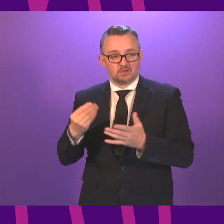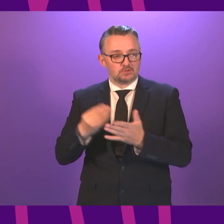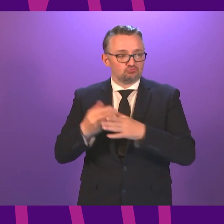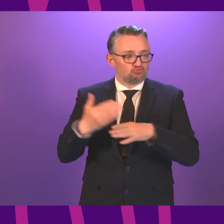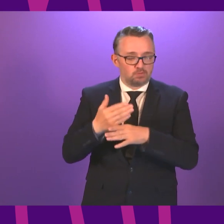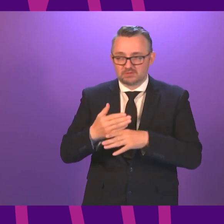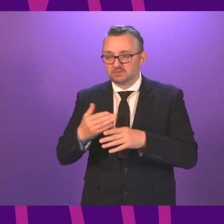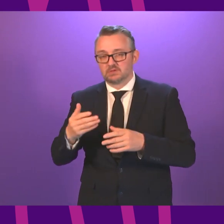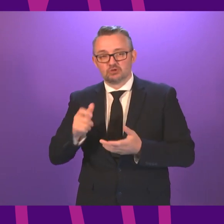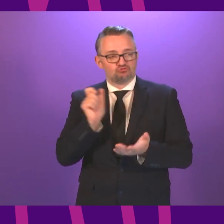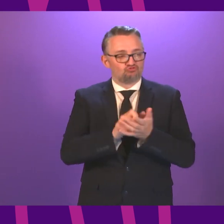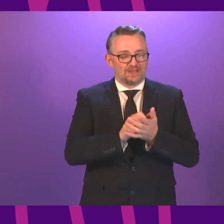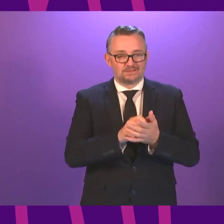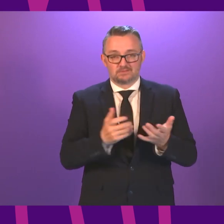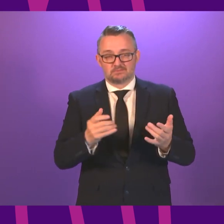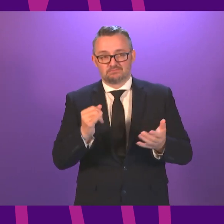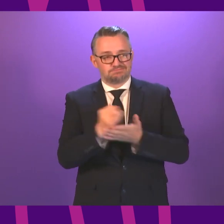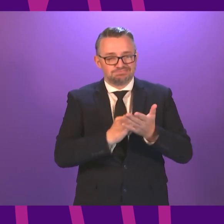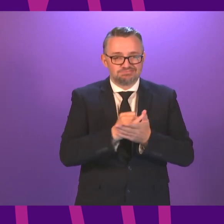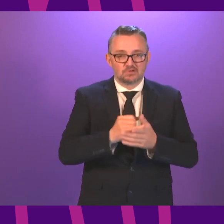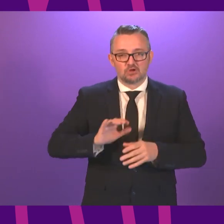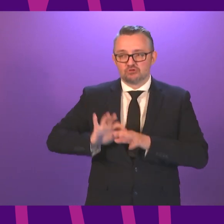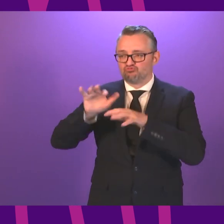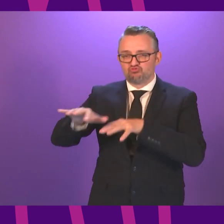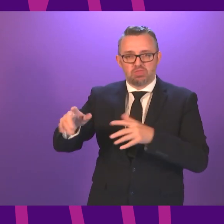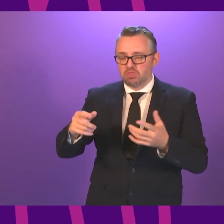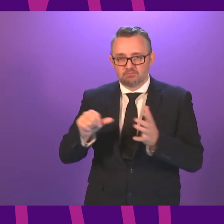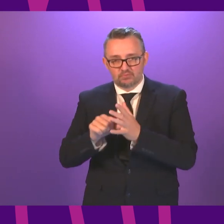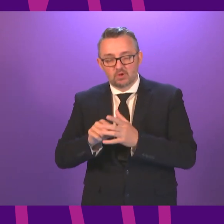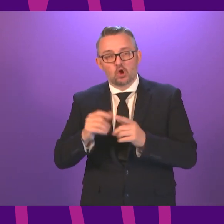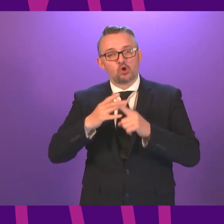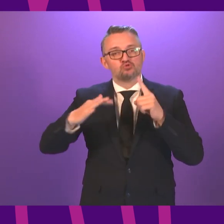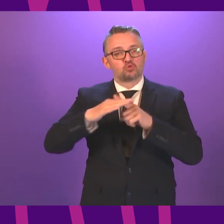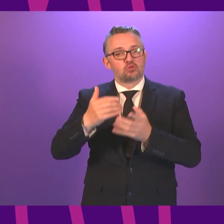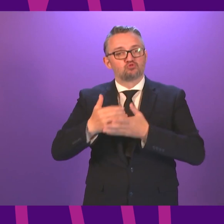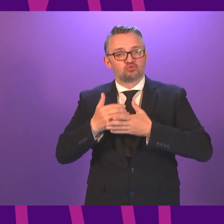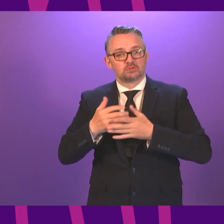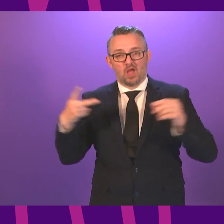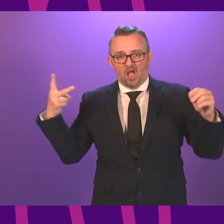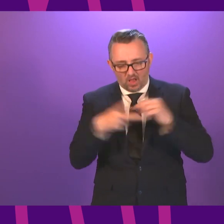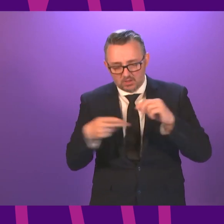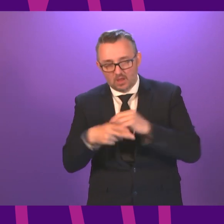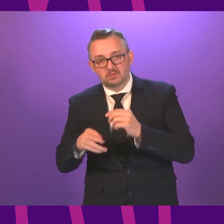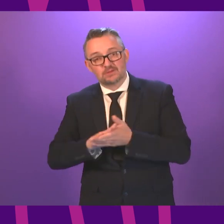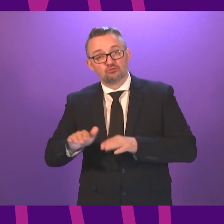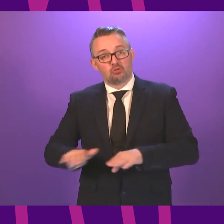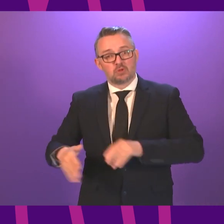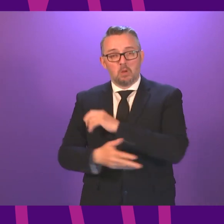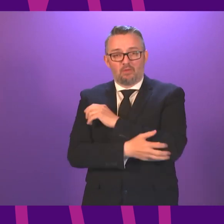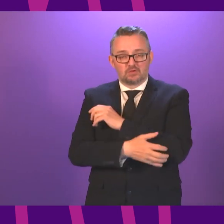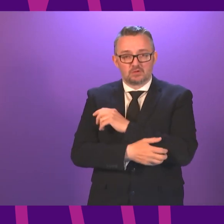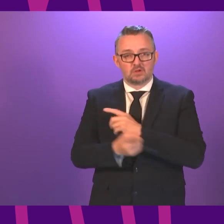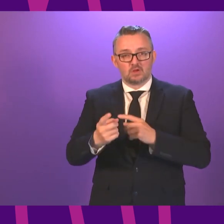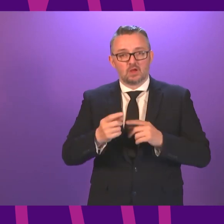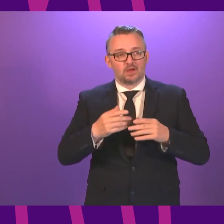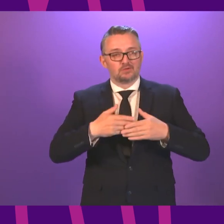back recovery. Trade deals that threaten our rural communities. Social security cuts that put children into poverty. Callous